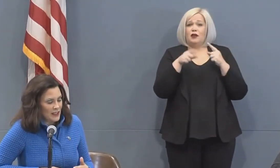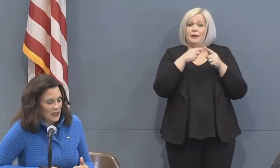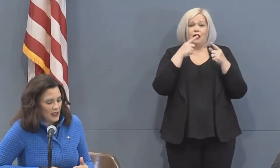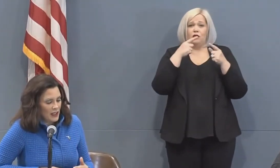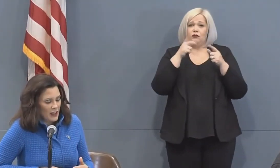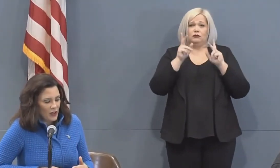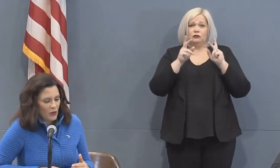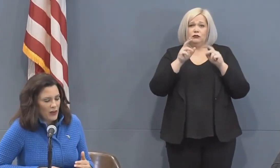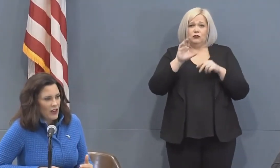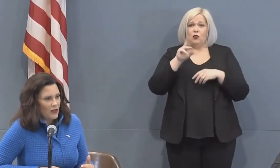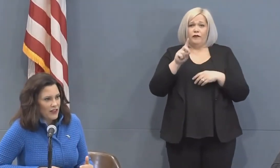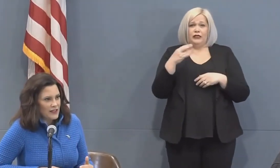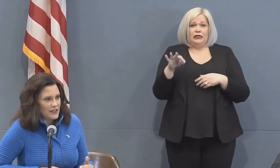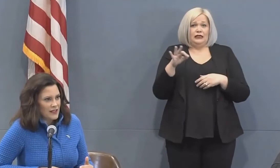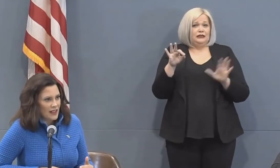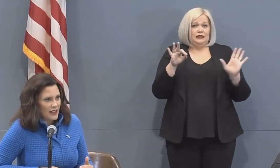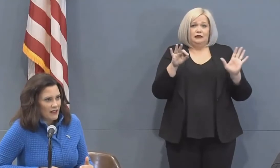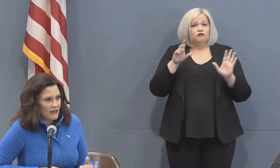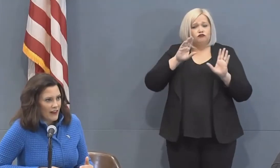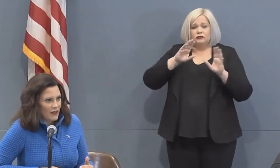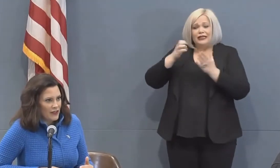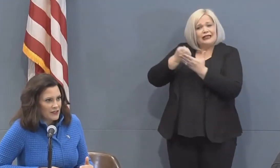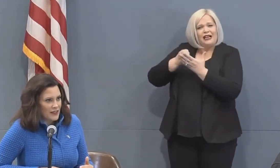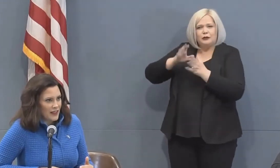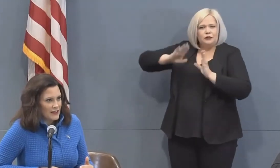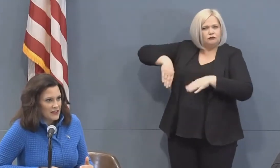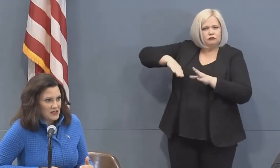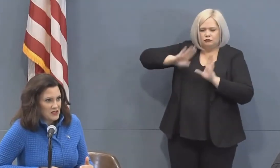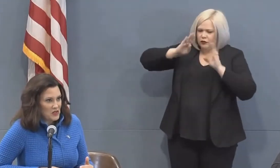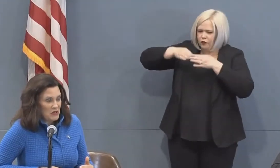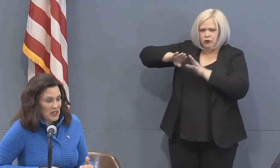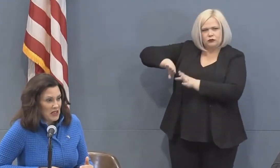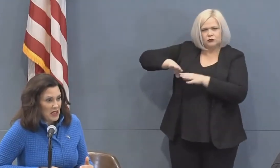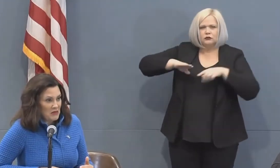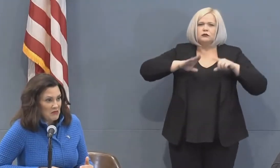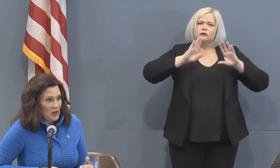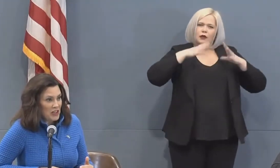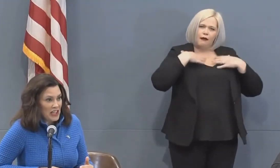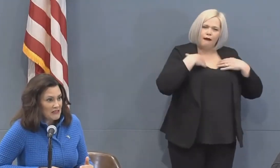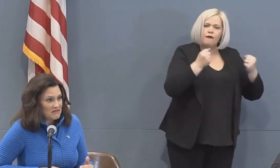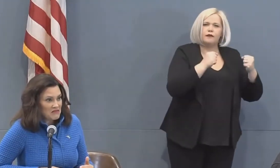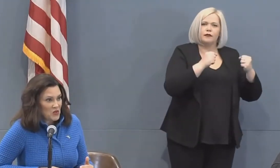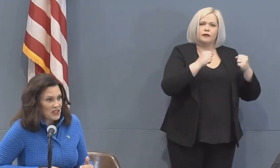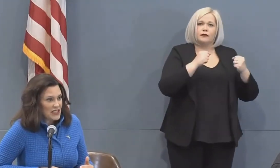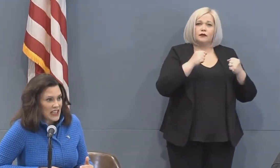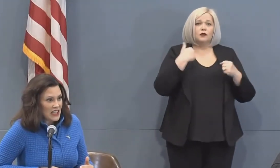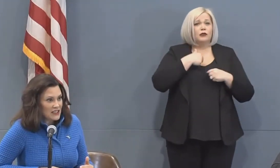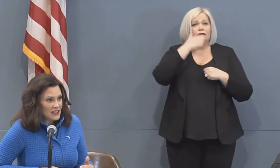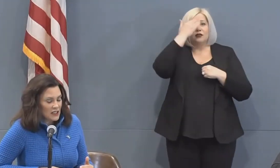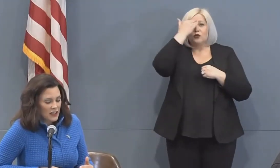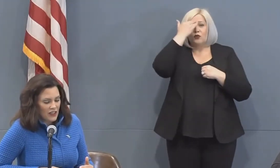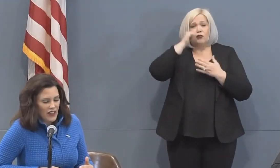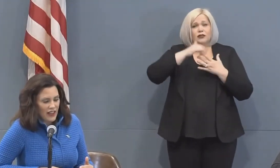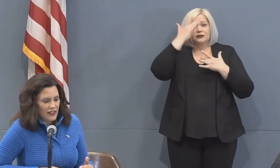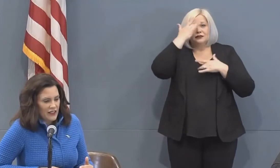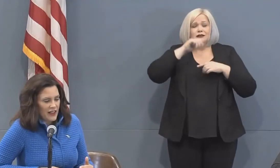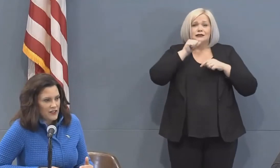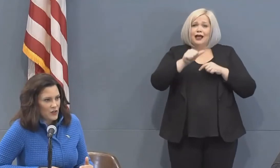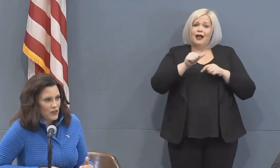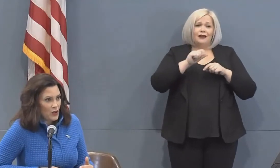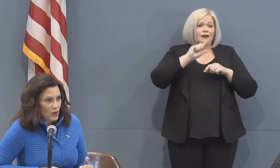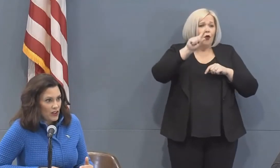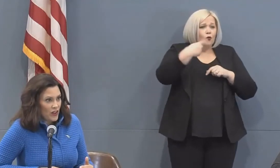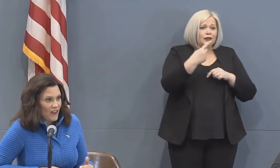-19 we know that this is a virus that doesn't discriminate on party line or state line that